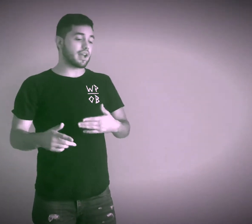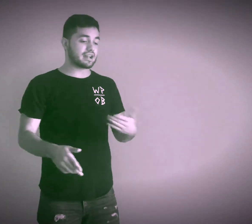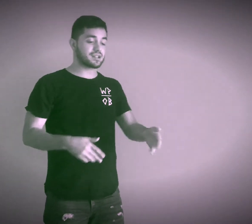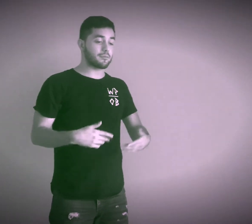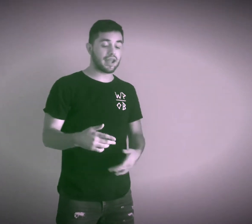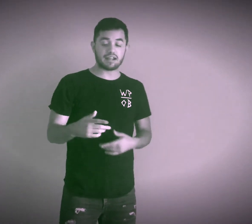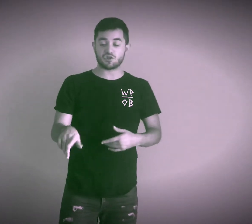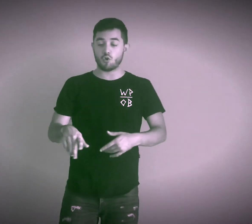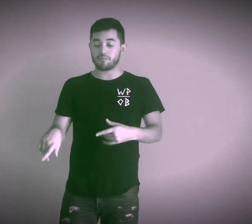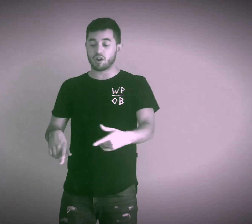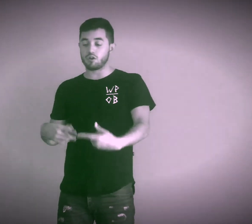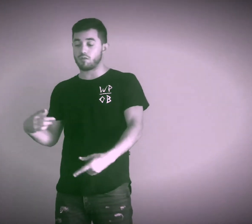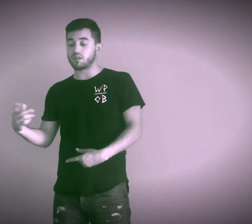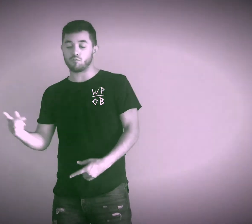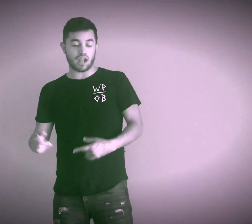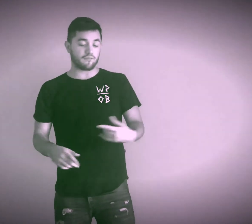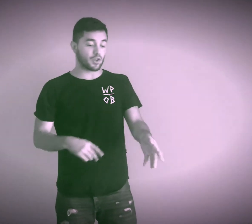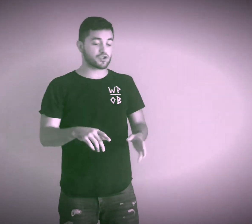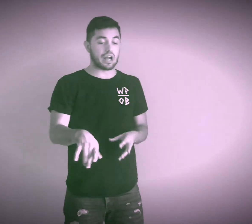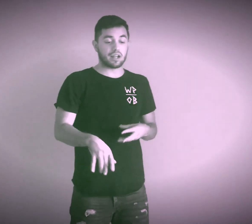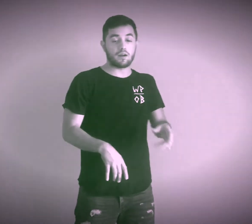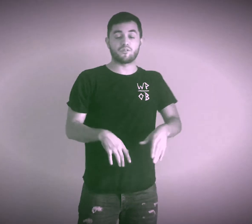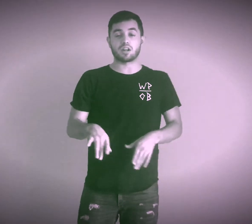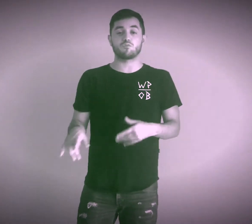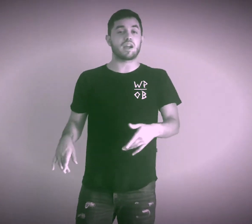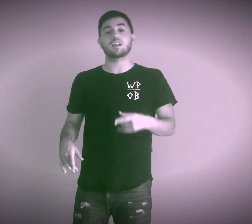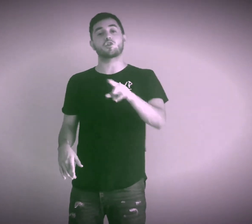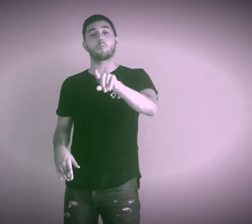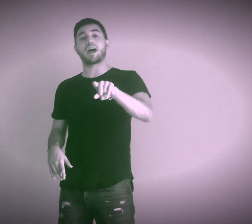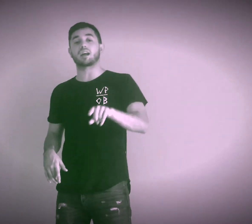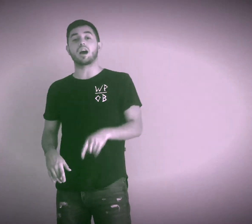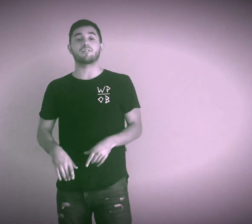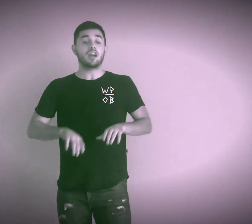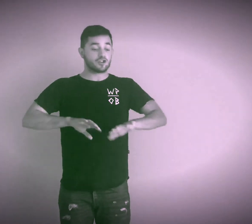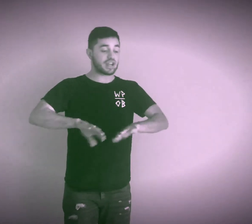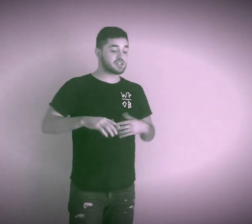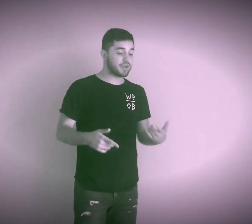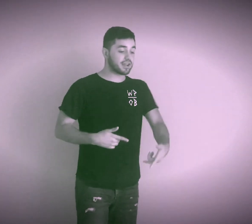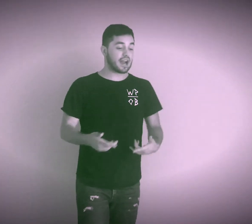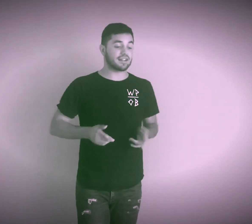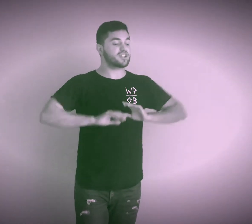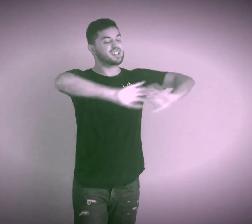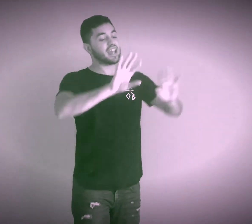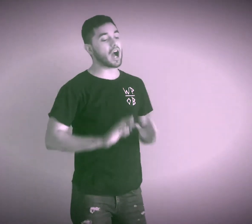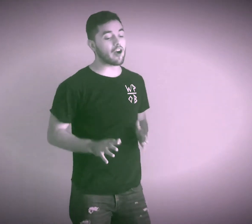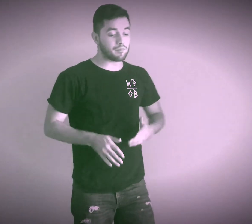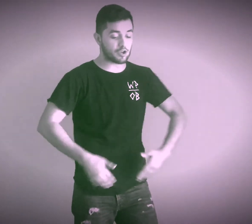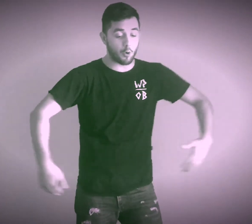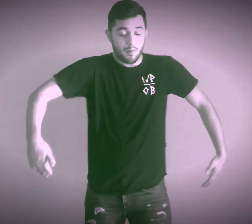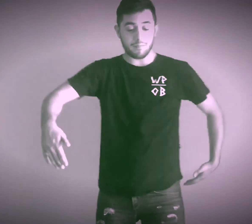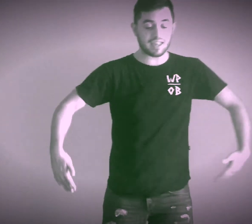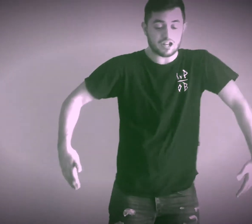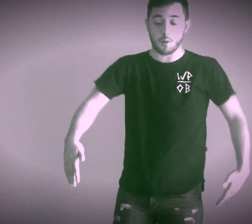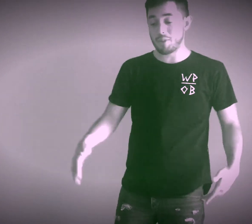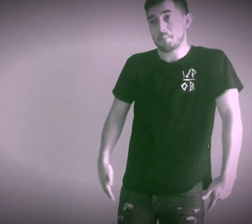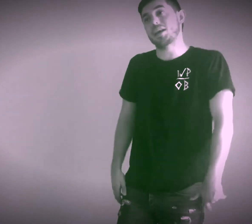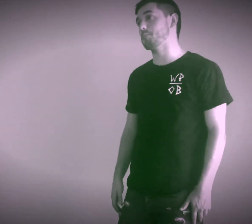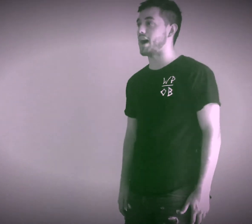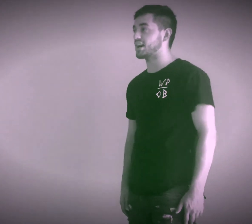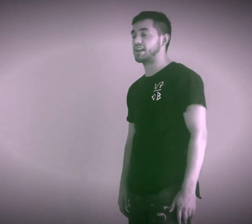underestimated Storm thunder in the rain Flow shockin', I'm fuckin' raidin', don't back off Jay spit godly, just get off me You gon' make me catch a big, big body